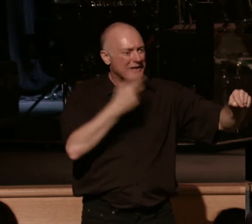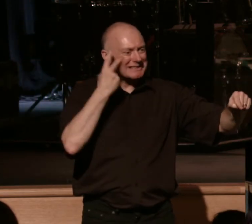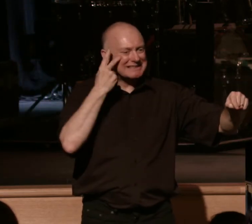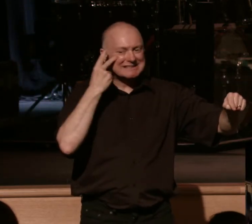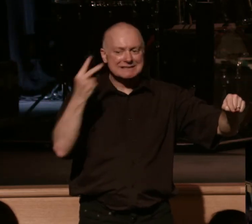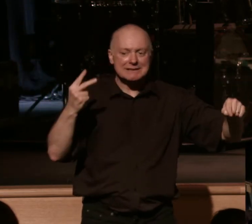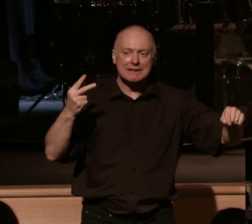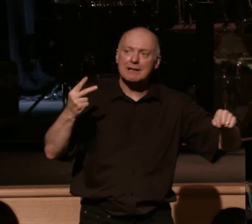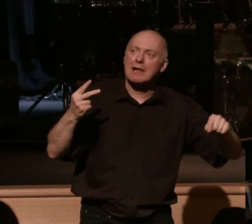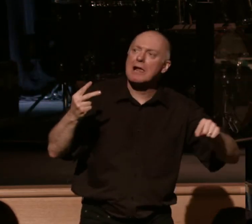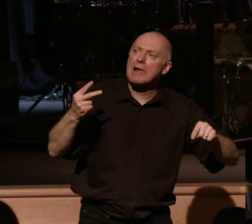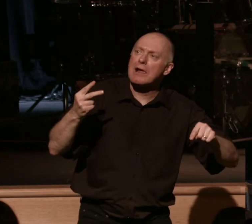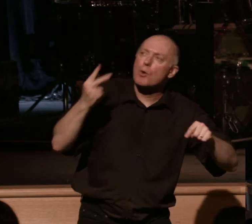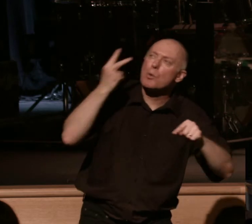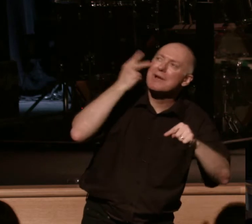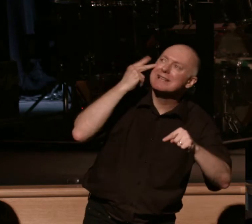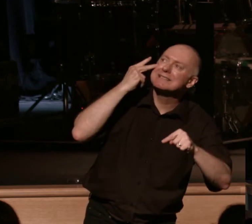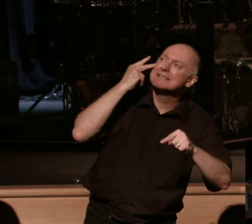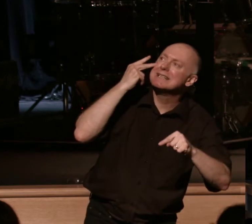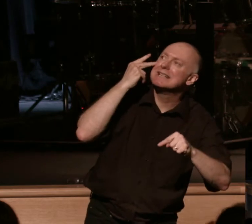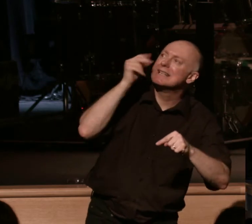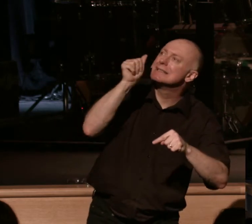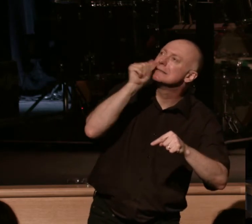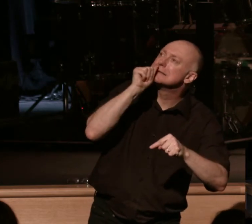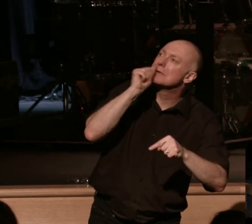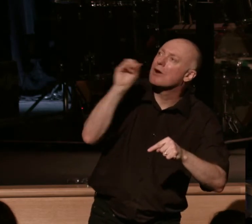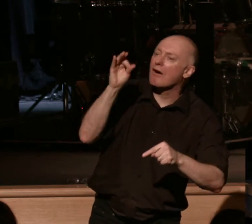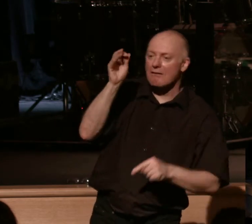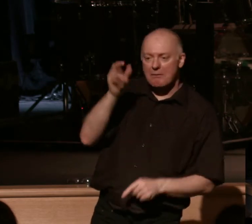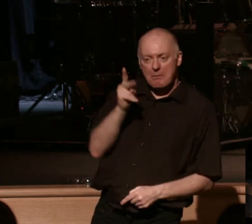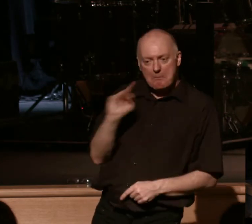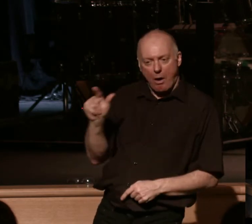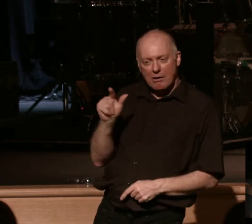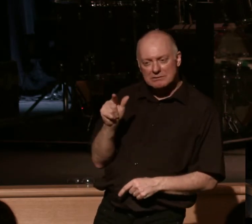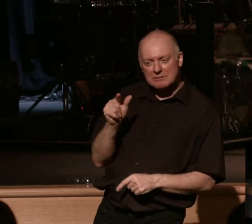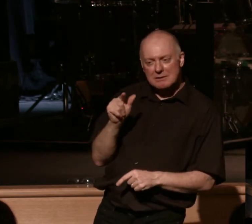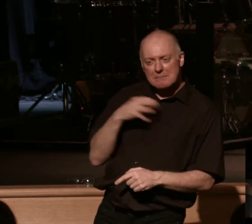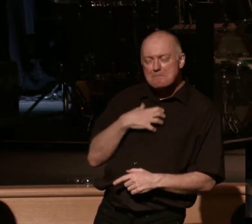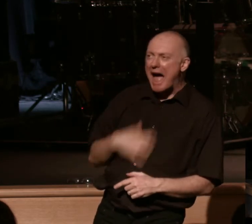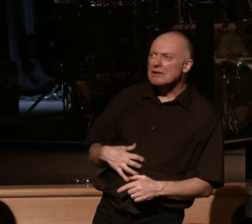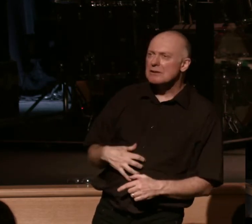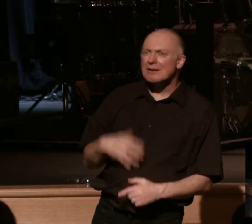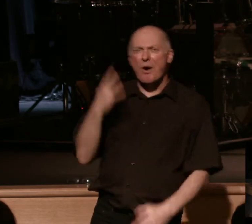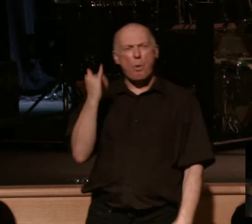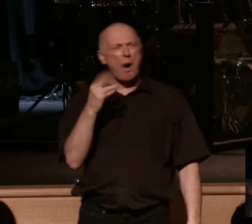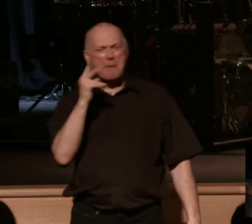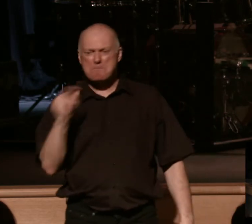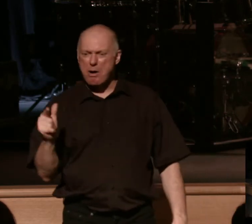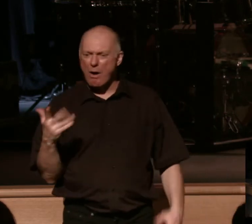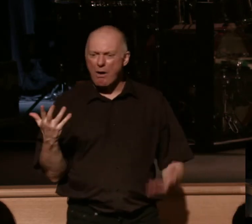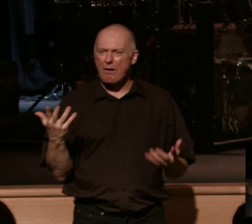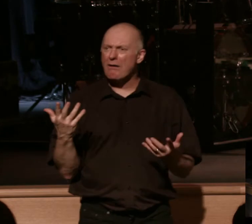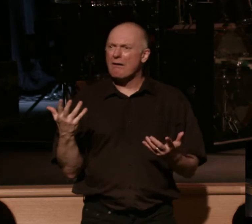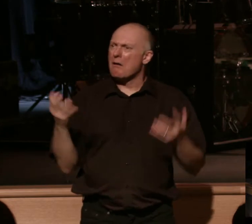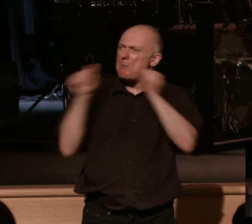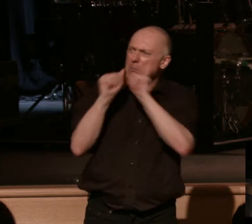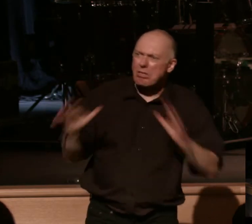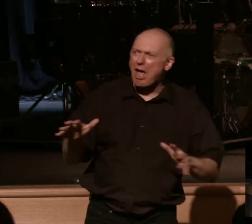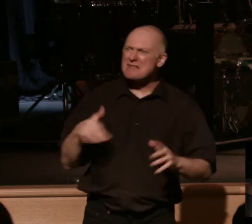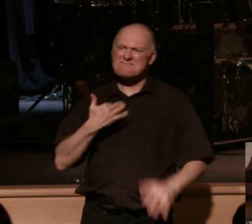into the secret of Paul's passion. So they go, why was Paul so fruitful? Why was he so fired up? How come he